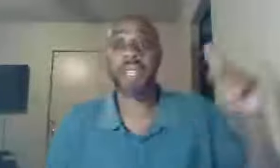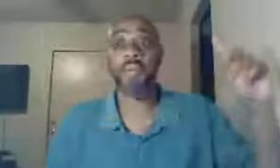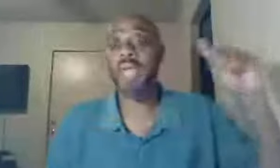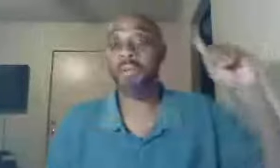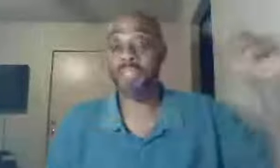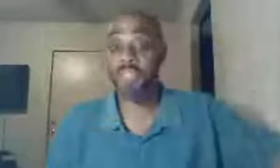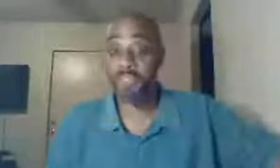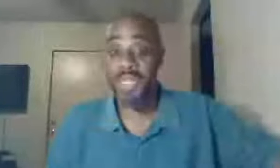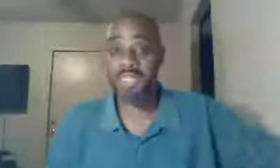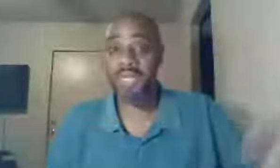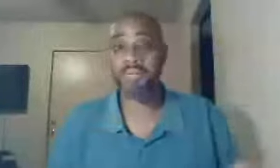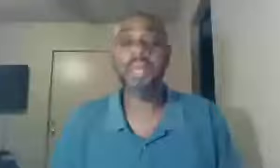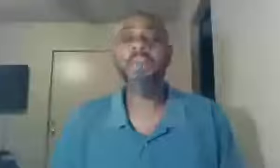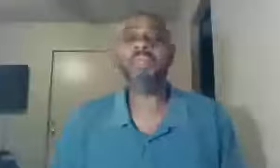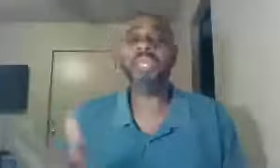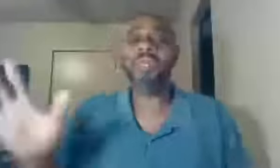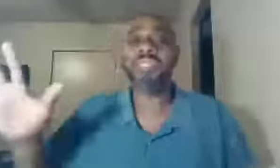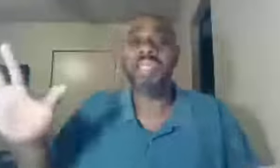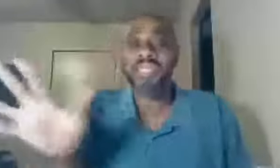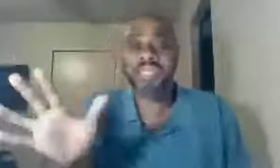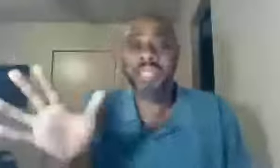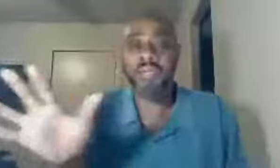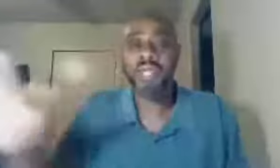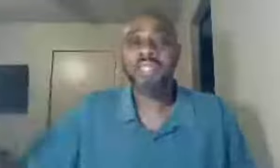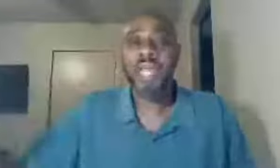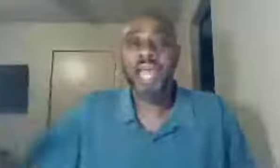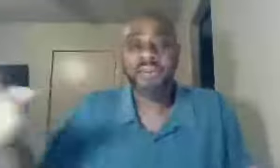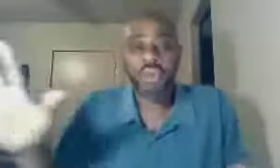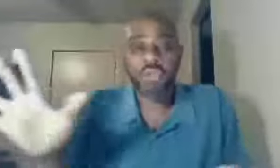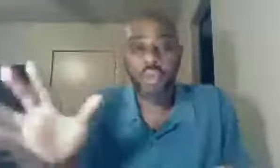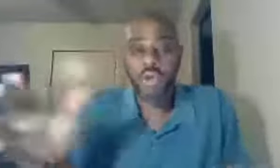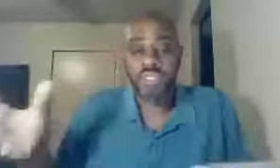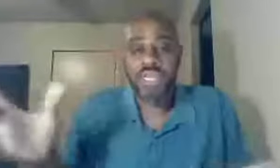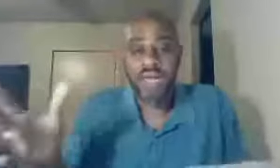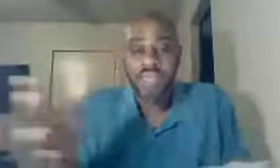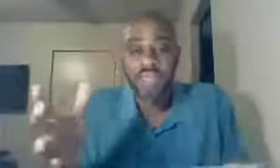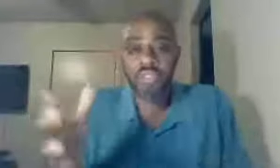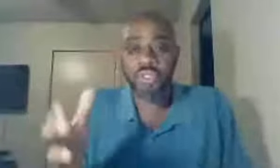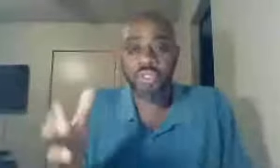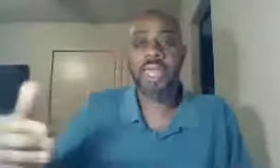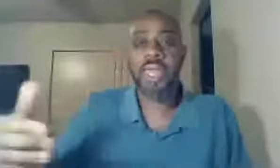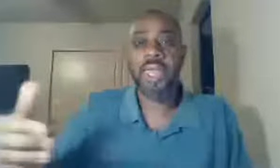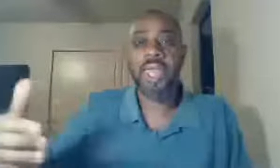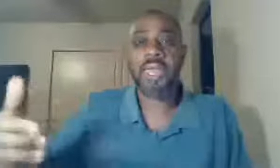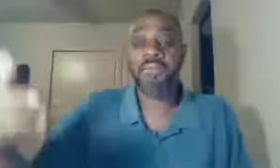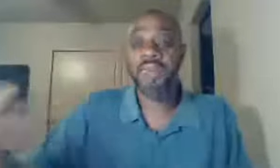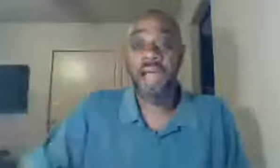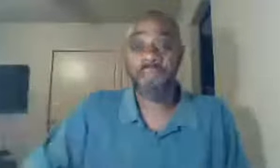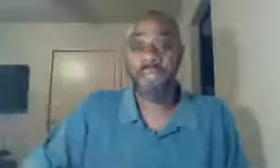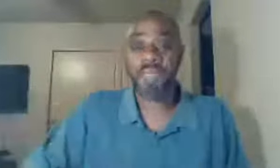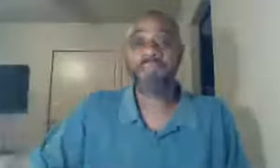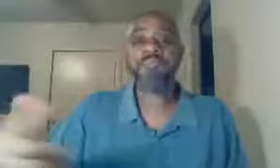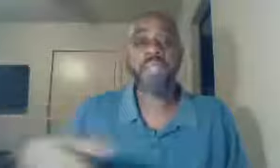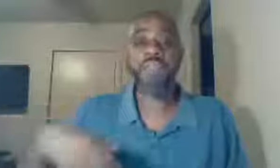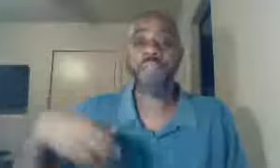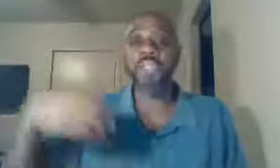and were able to speak them, but then it was necessary, to have those words, come into, an environment, and to be